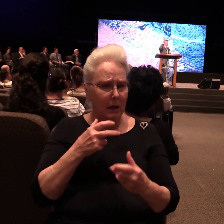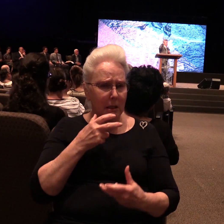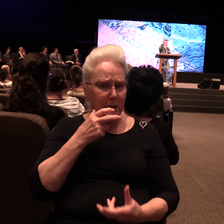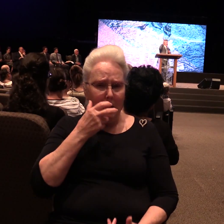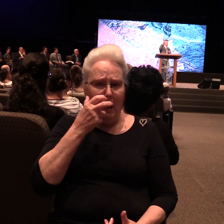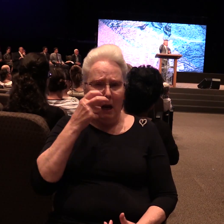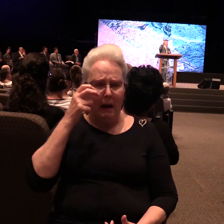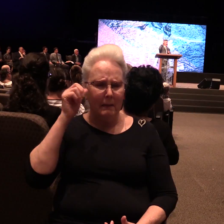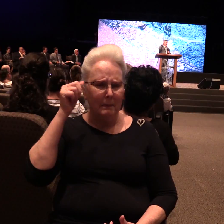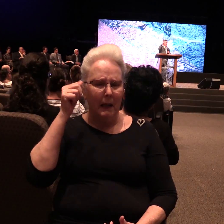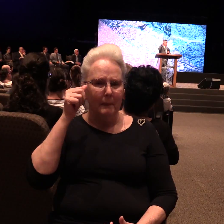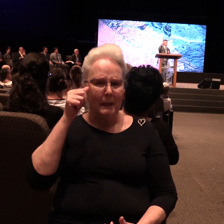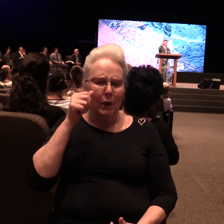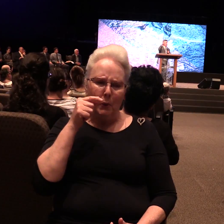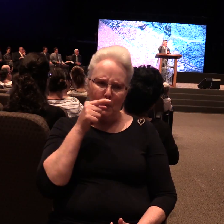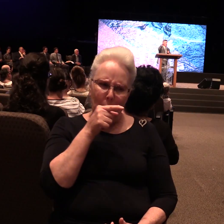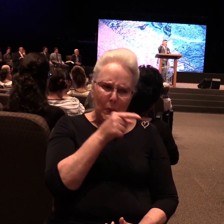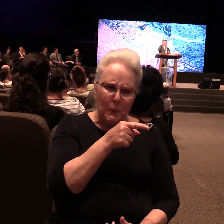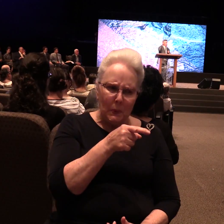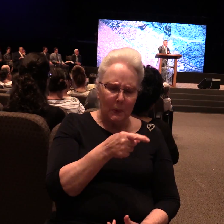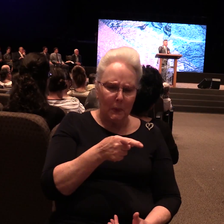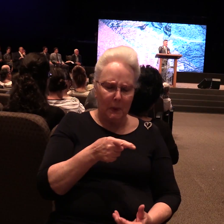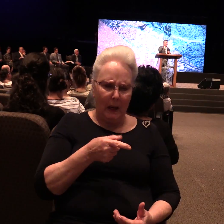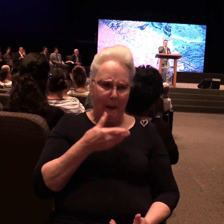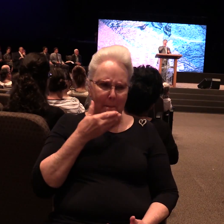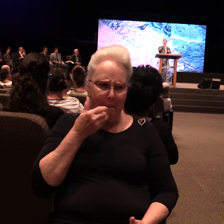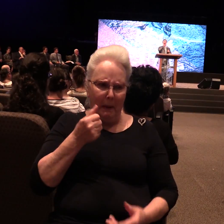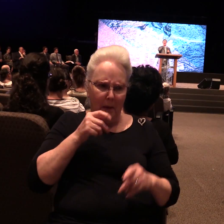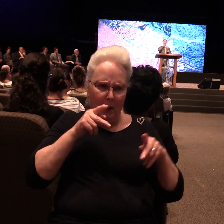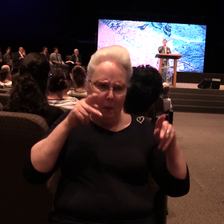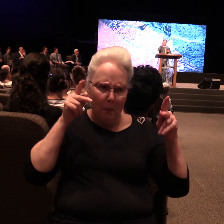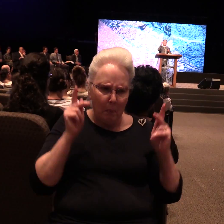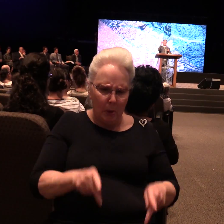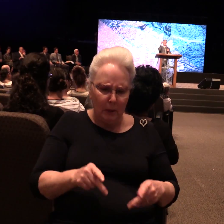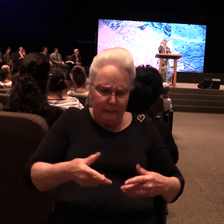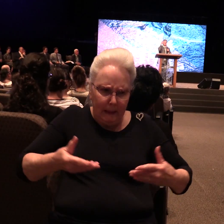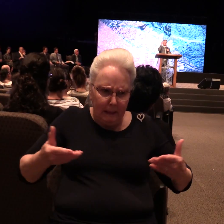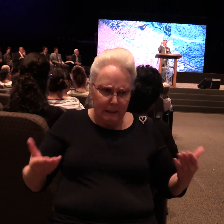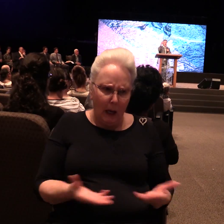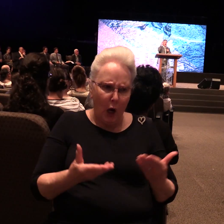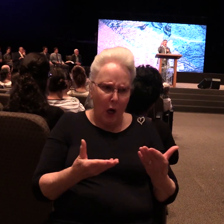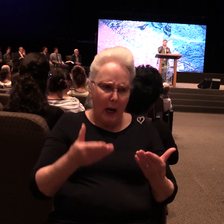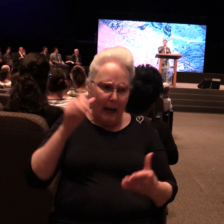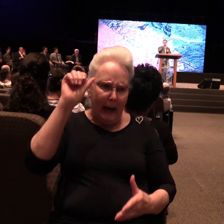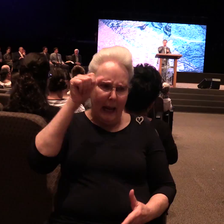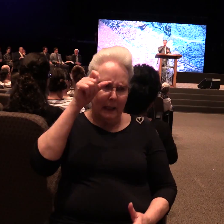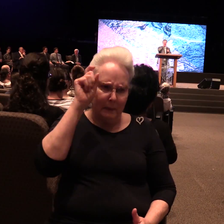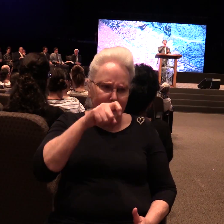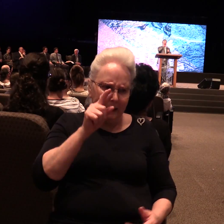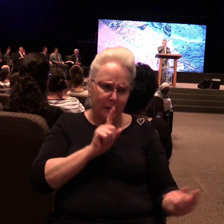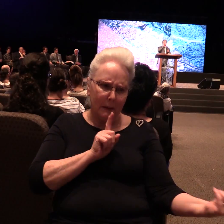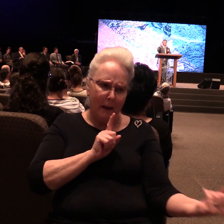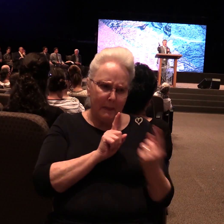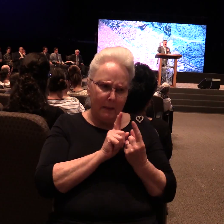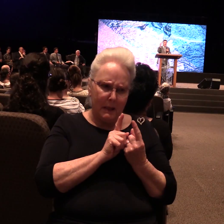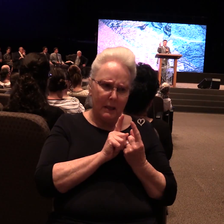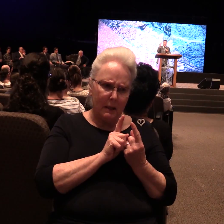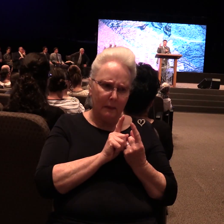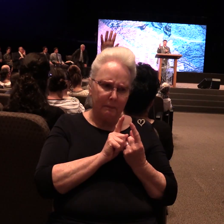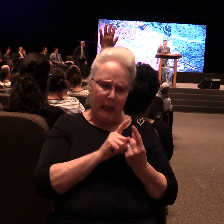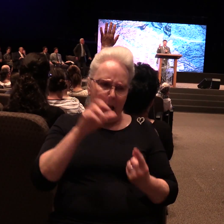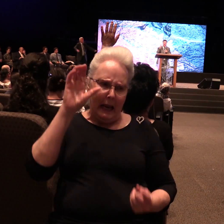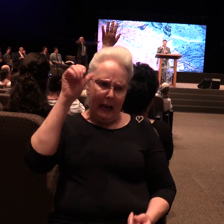where you're at your best, Adam. A beacon. Adam, find your way home. Adam,